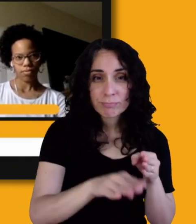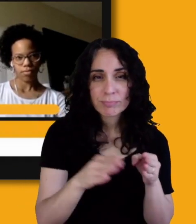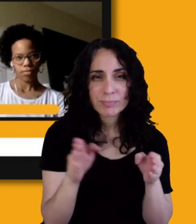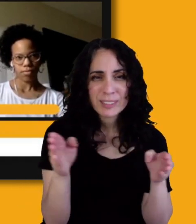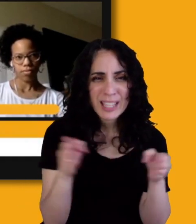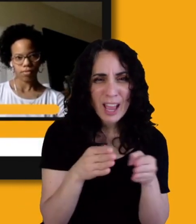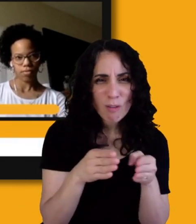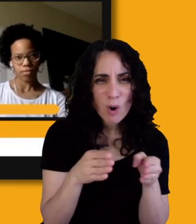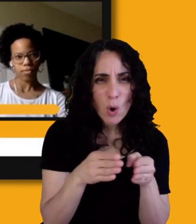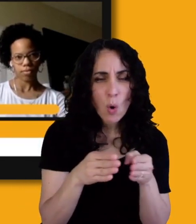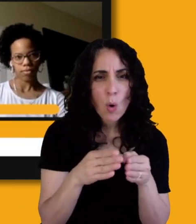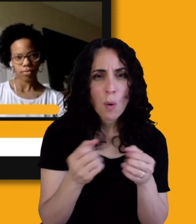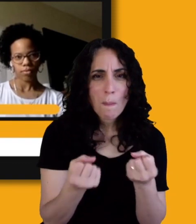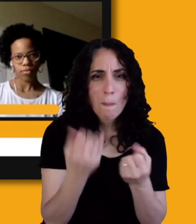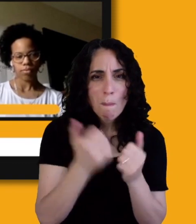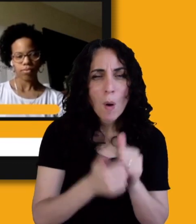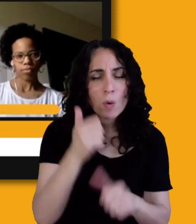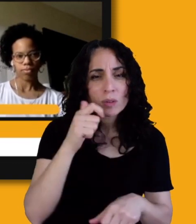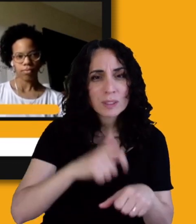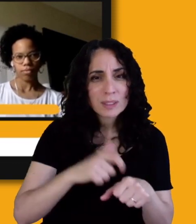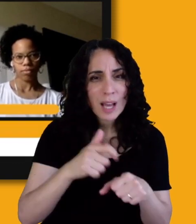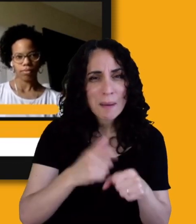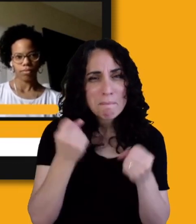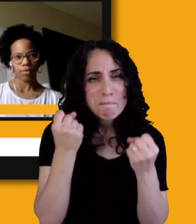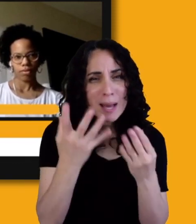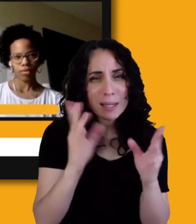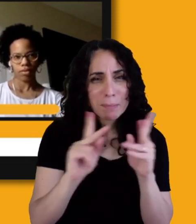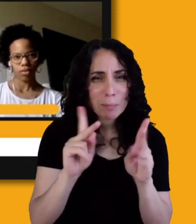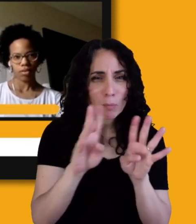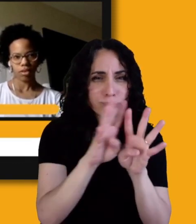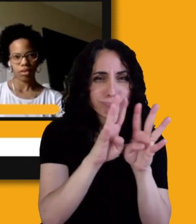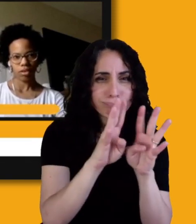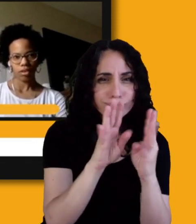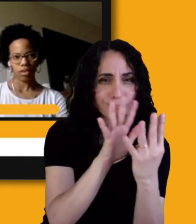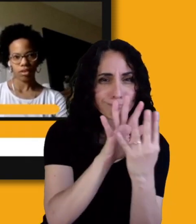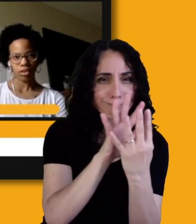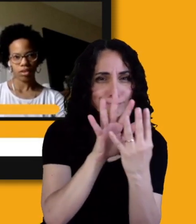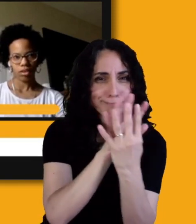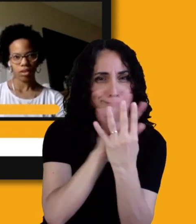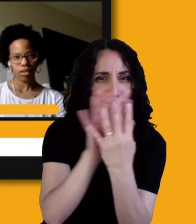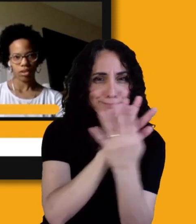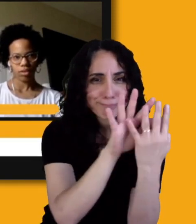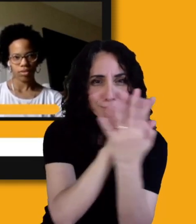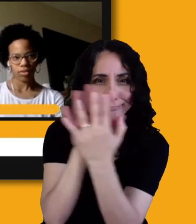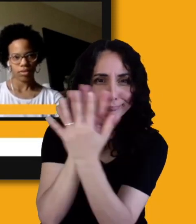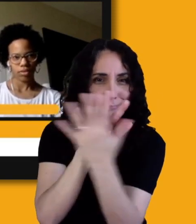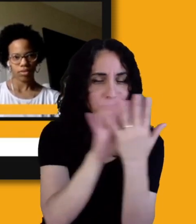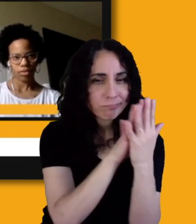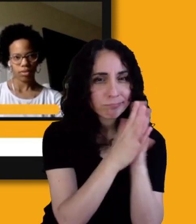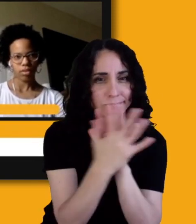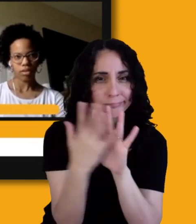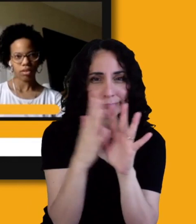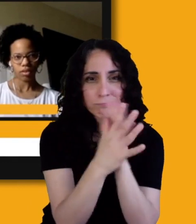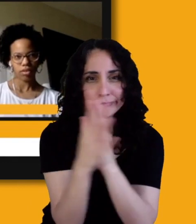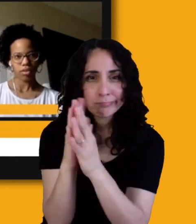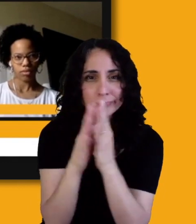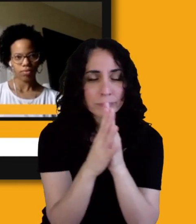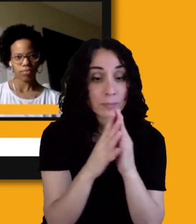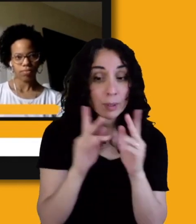crowded. And, and so the person who may benefit from them can't even get to them